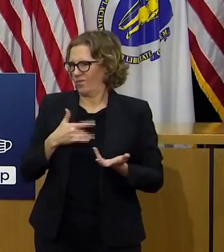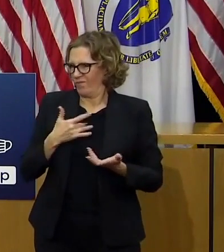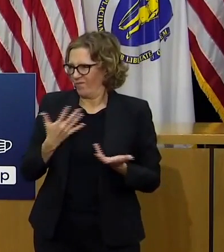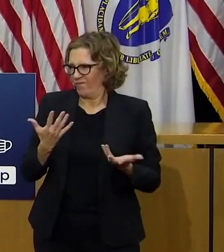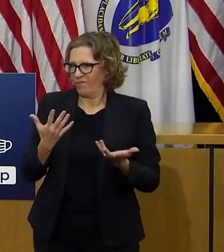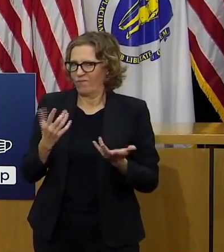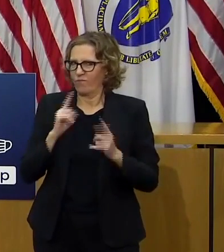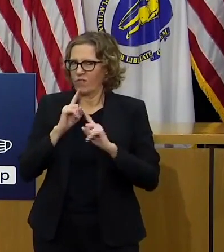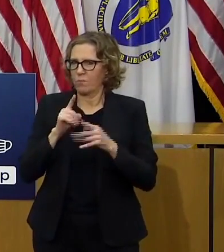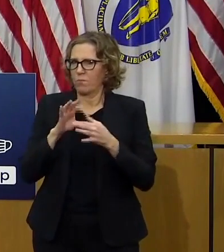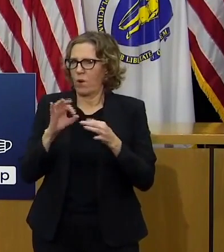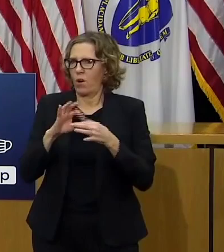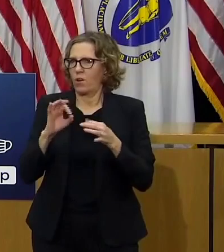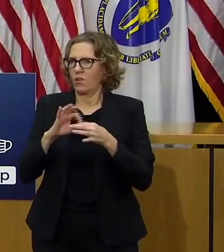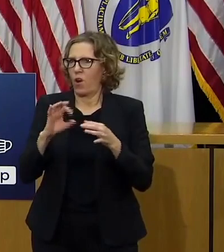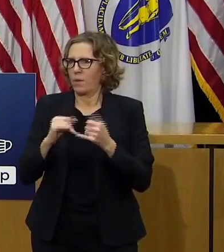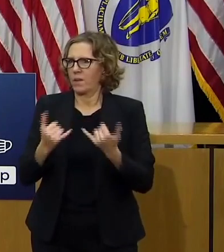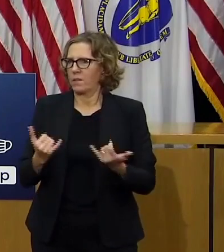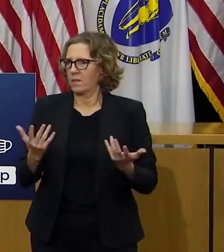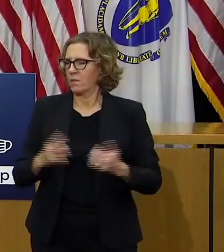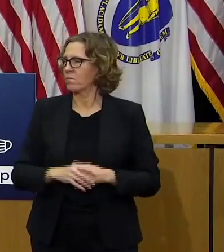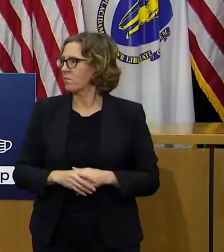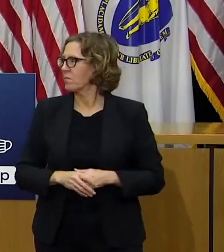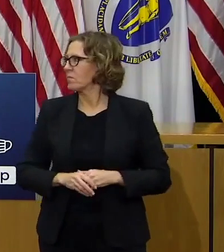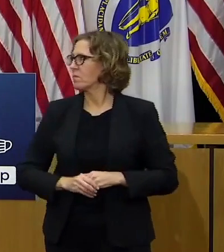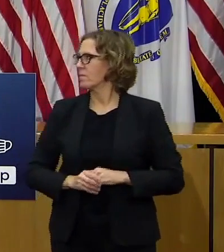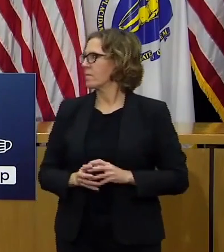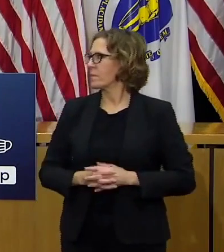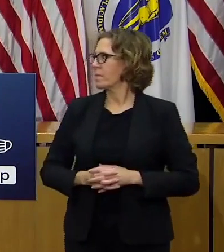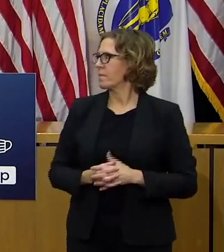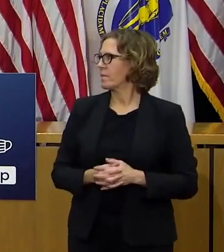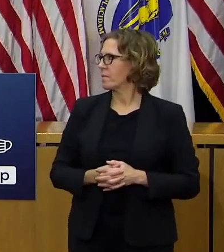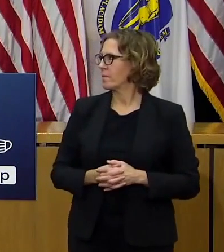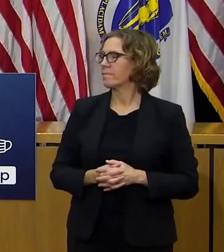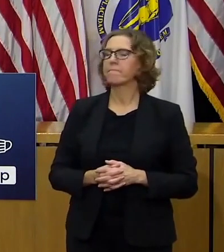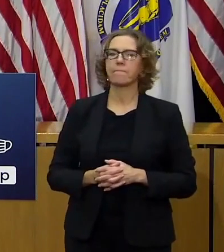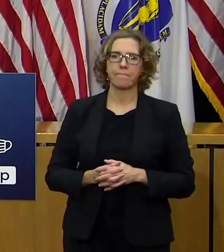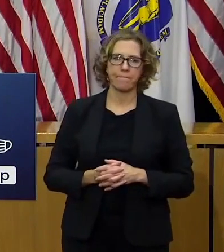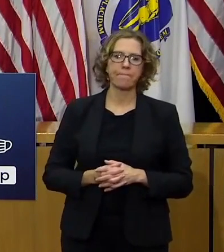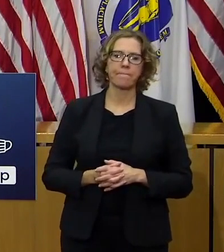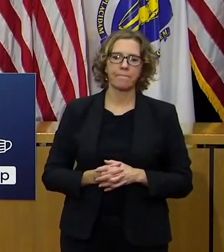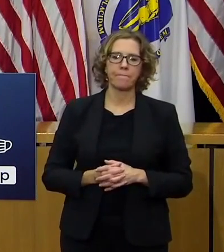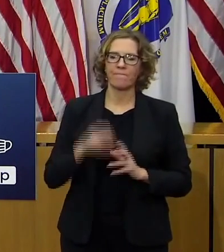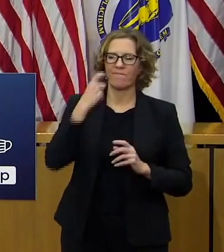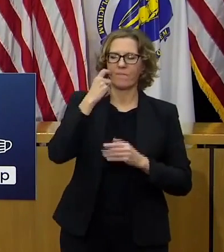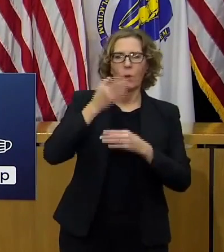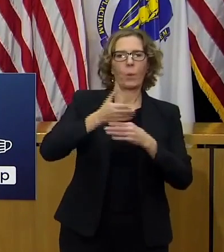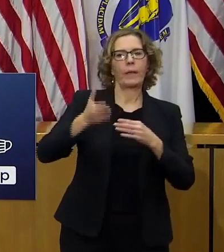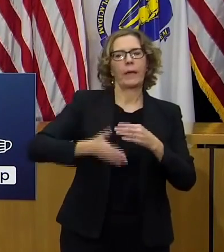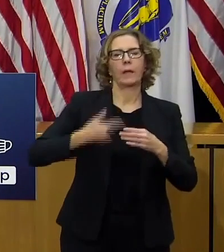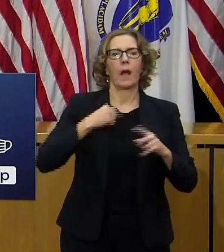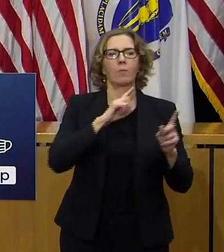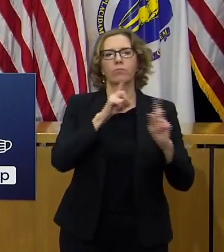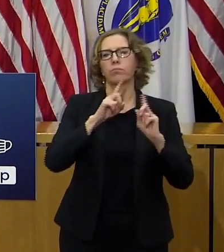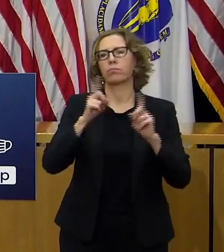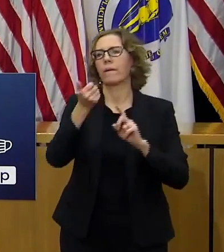so um i talked to several mayors over the weekend um